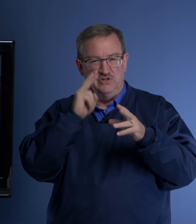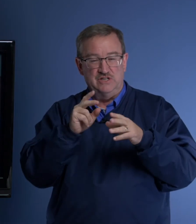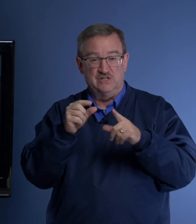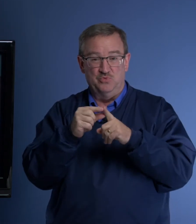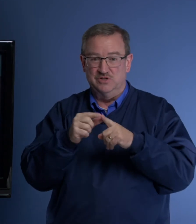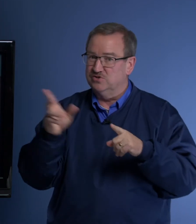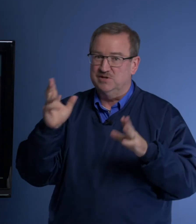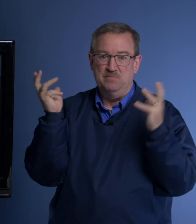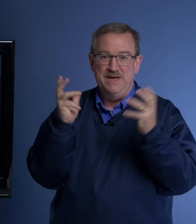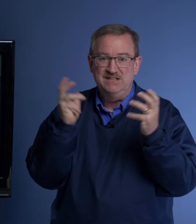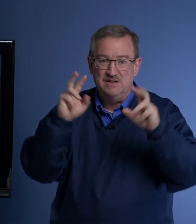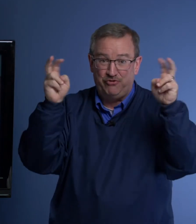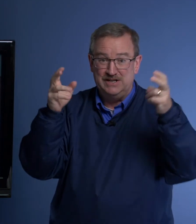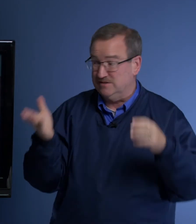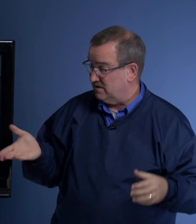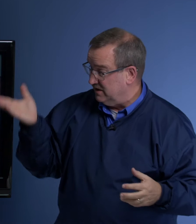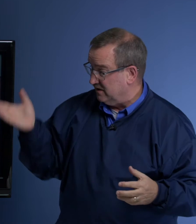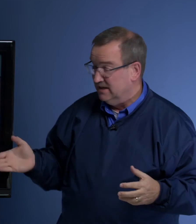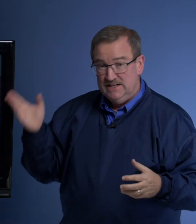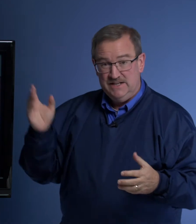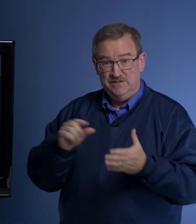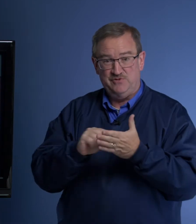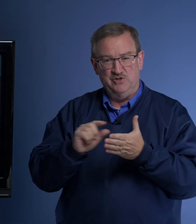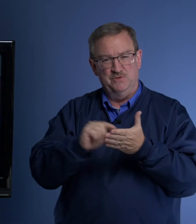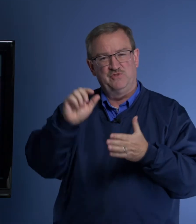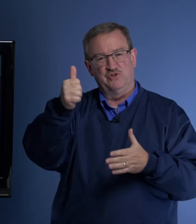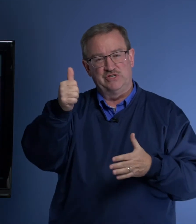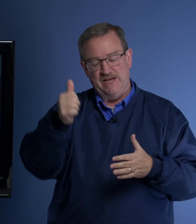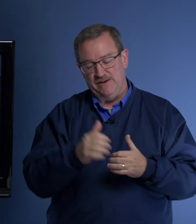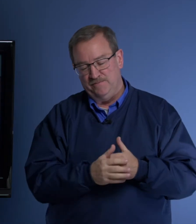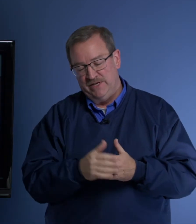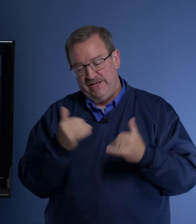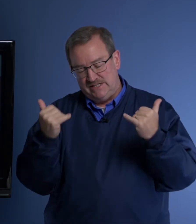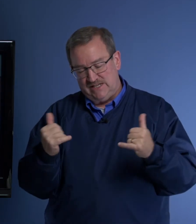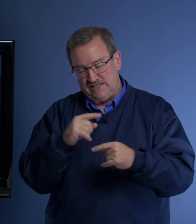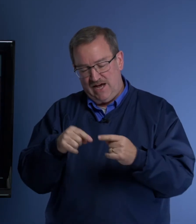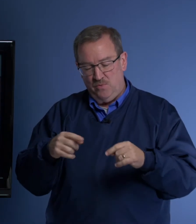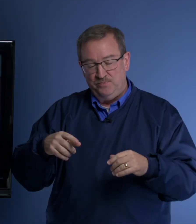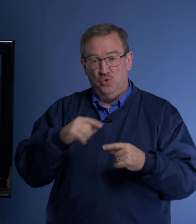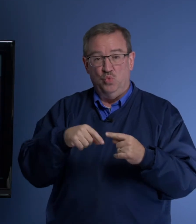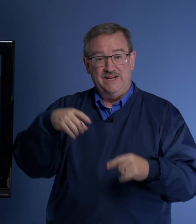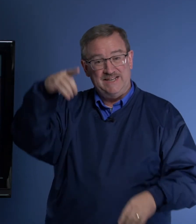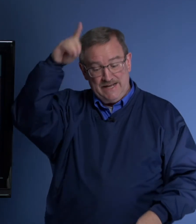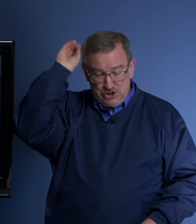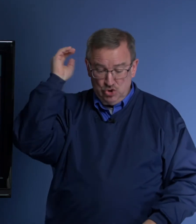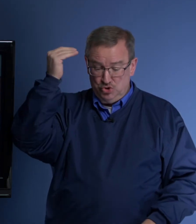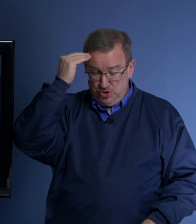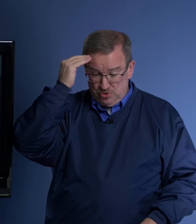look at some words. There's some amazing phrases here in this verse. But this verse 10, it says now, when Daniel knew